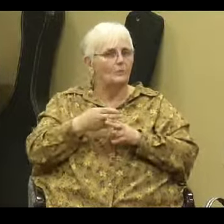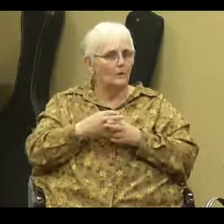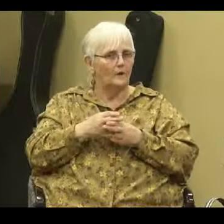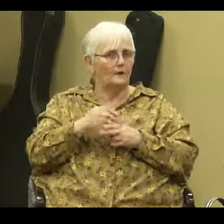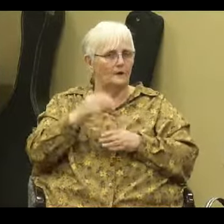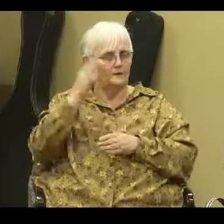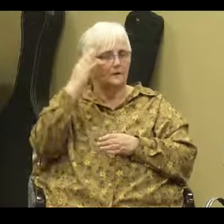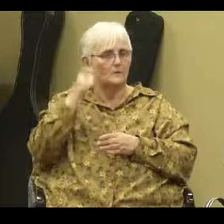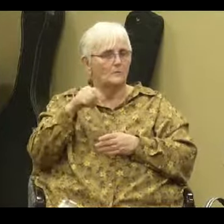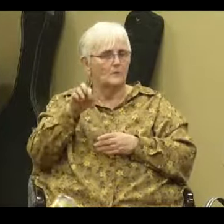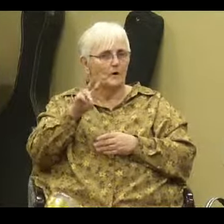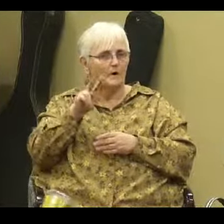Proverbs 2, verse 6.